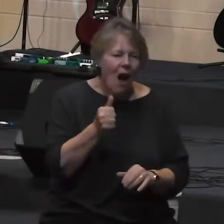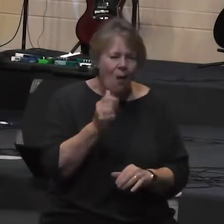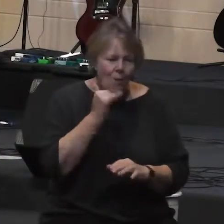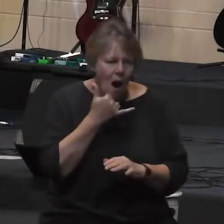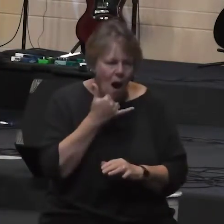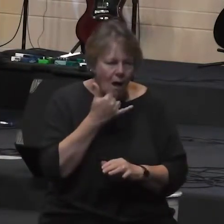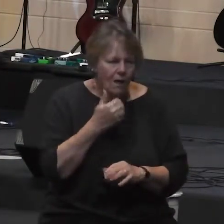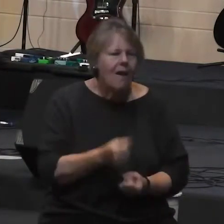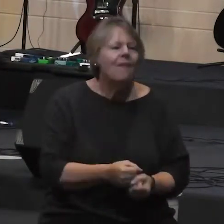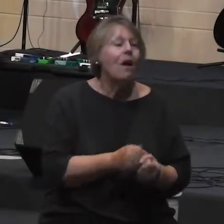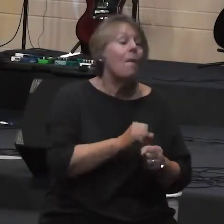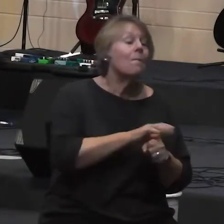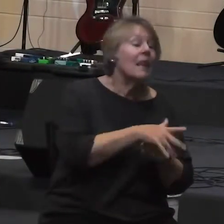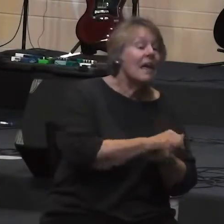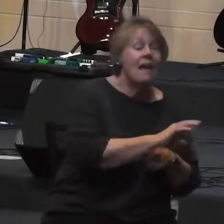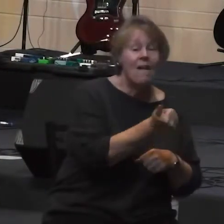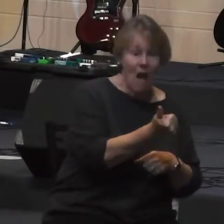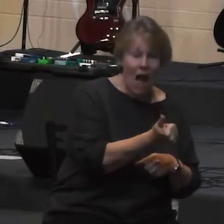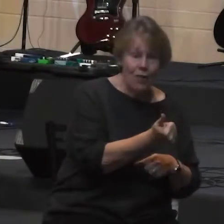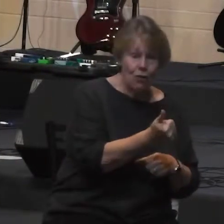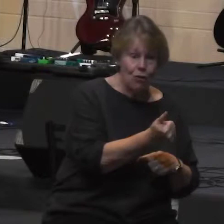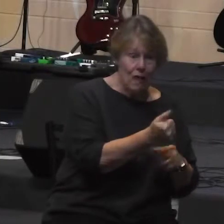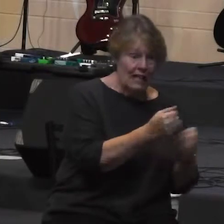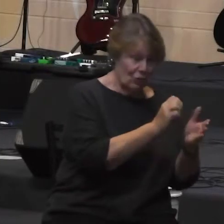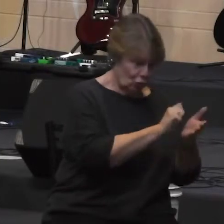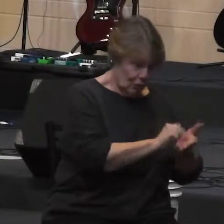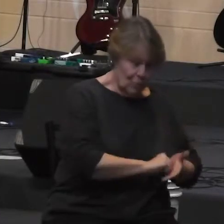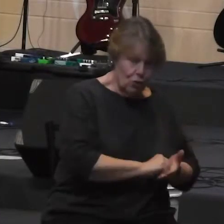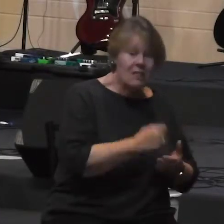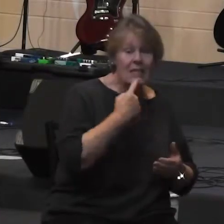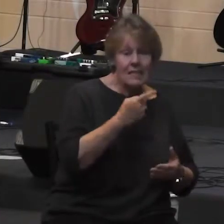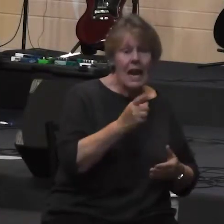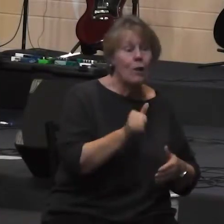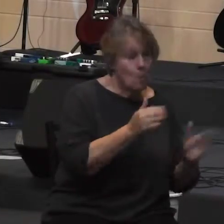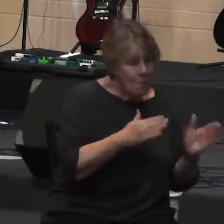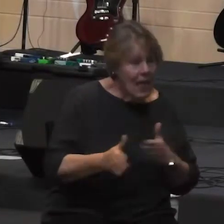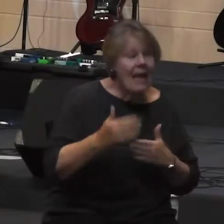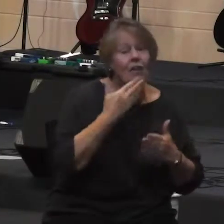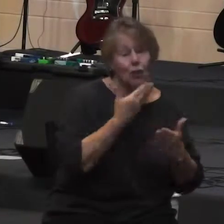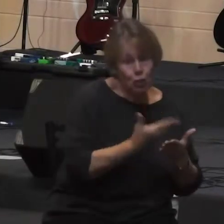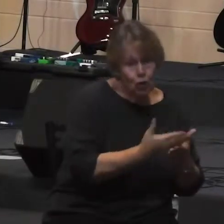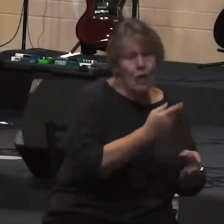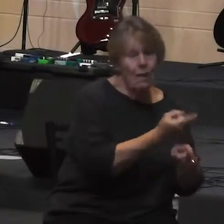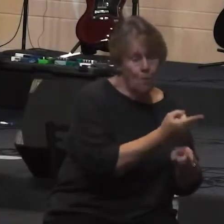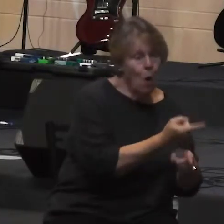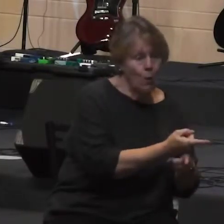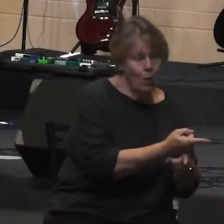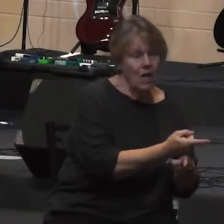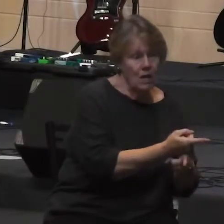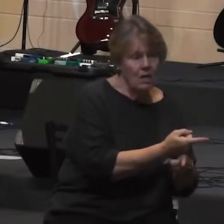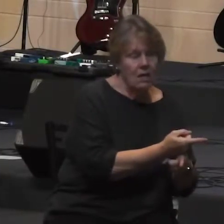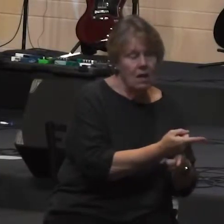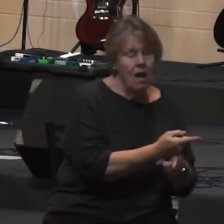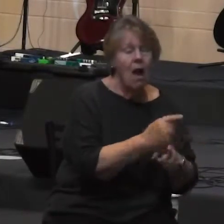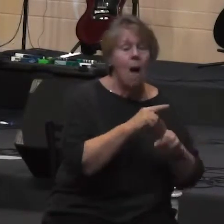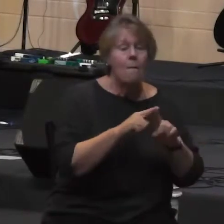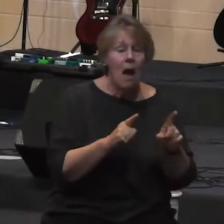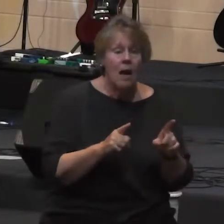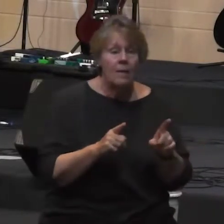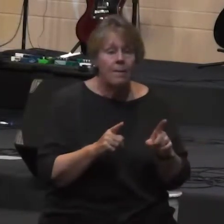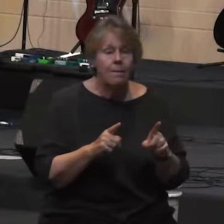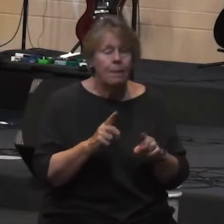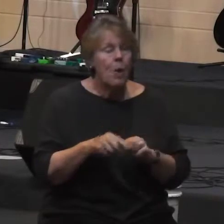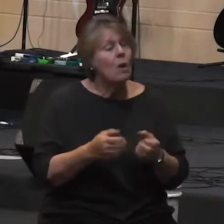I think there's plenty of other scriptures that say that type of planning is good and proper however here's the danger when so much of our life